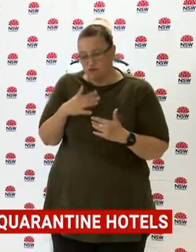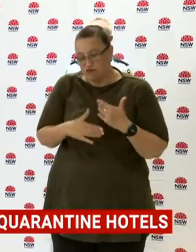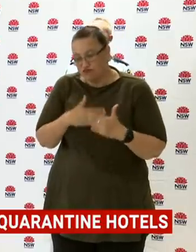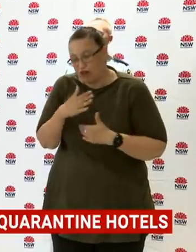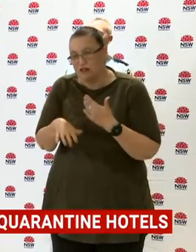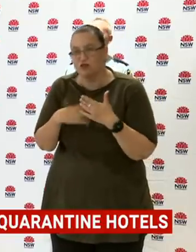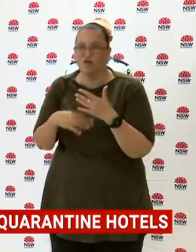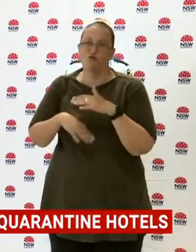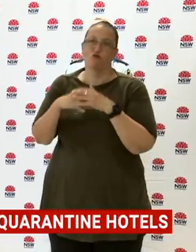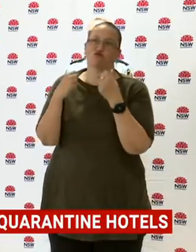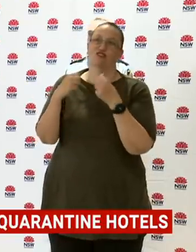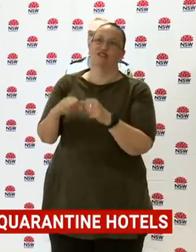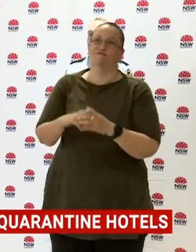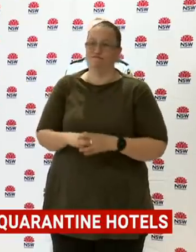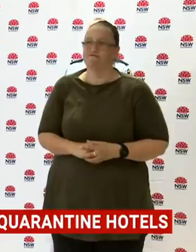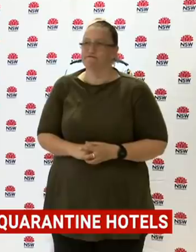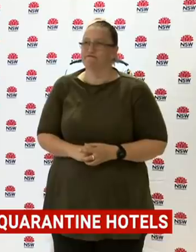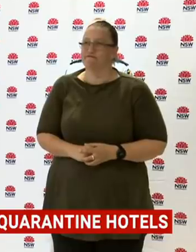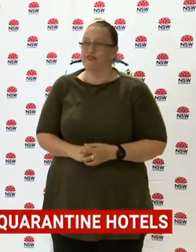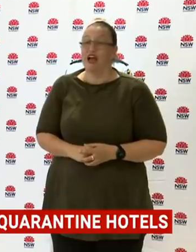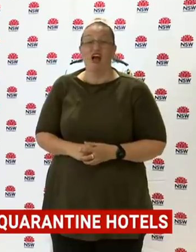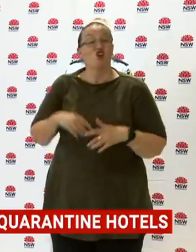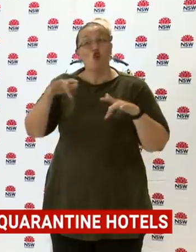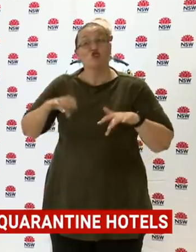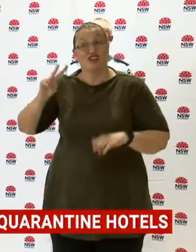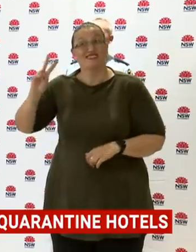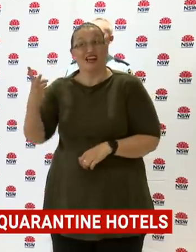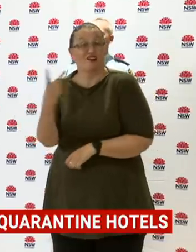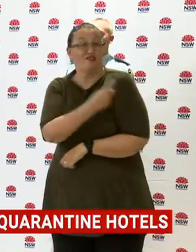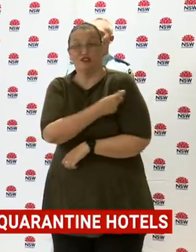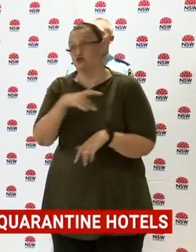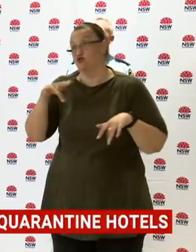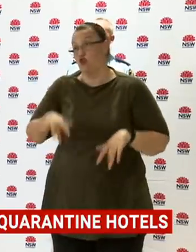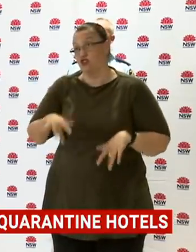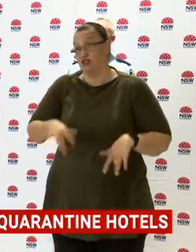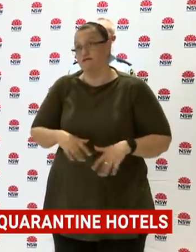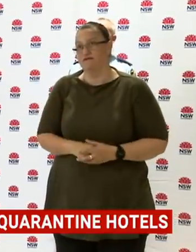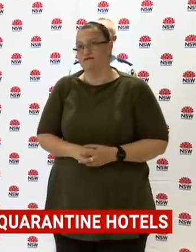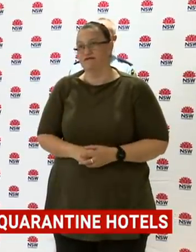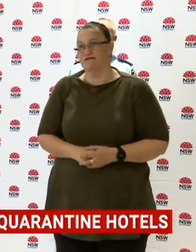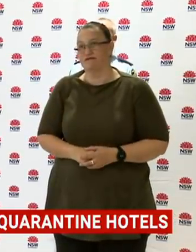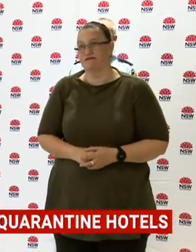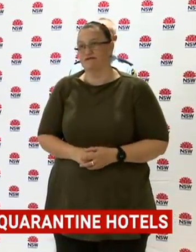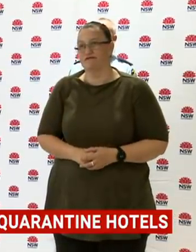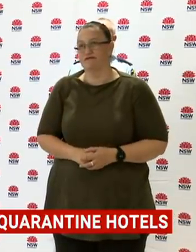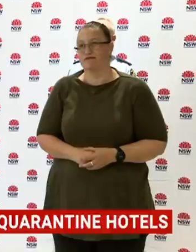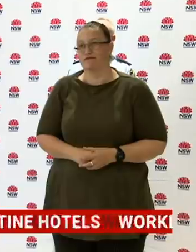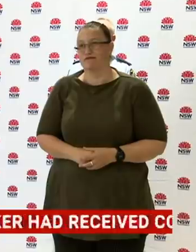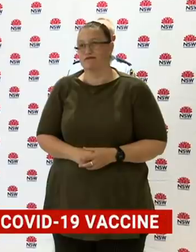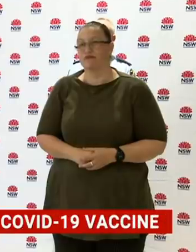maximum for some time after the 1st and, indeed, the 2nd vaccination. So he would be having the Pfizer vaccine at that period,